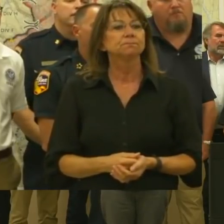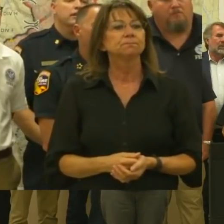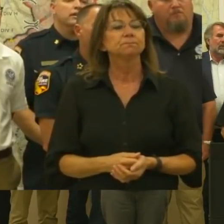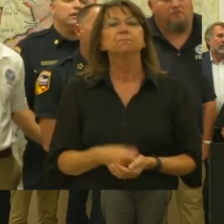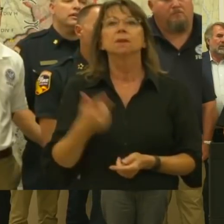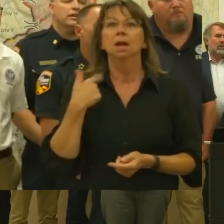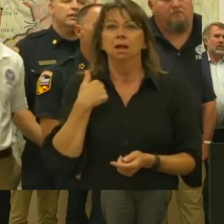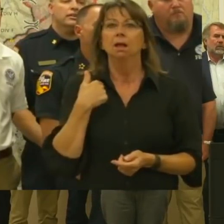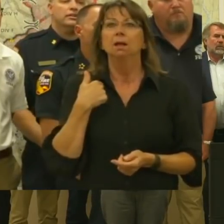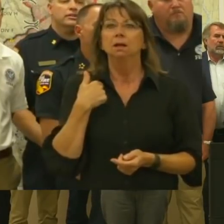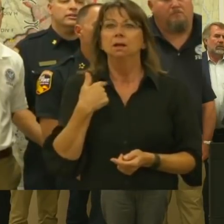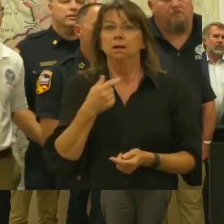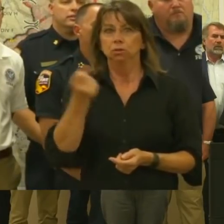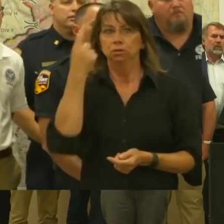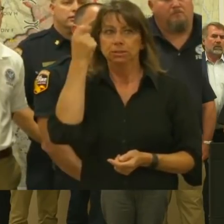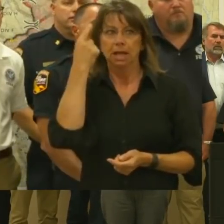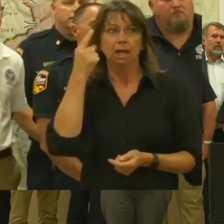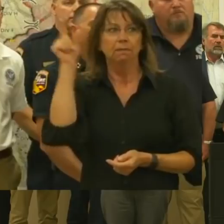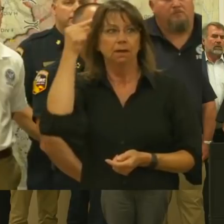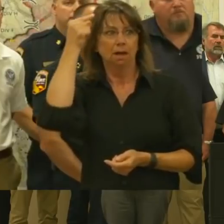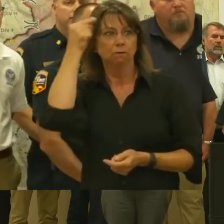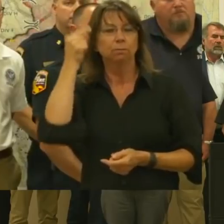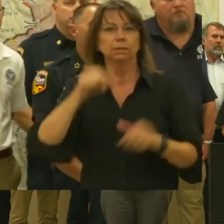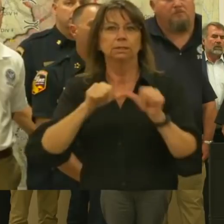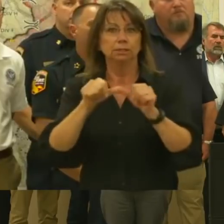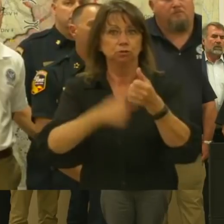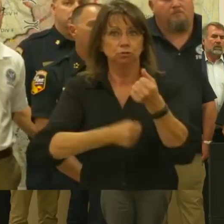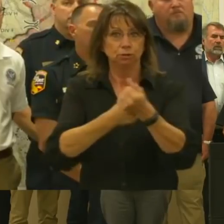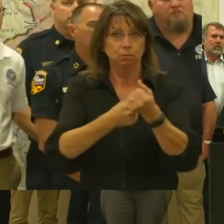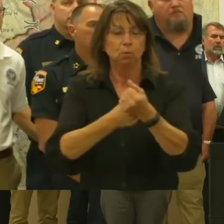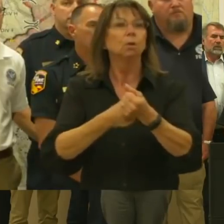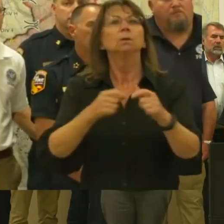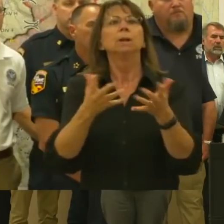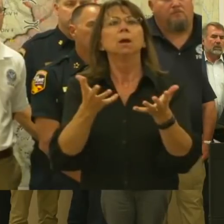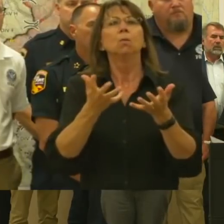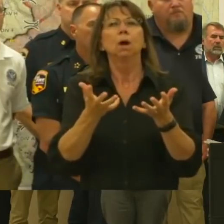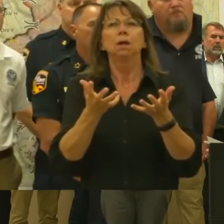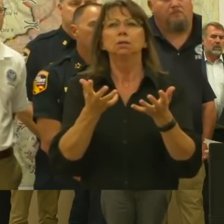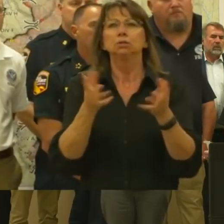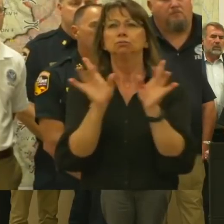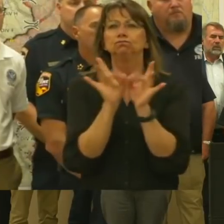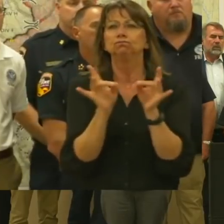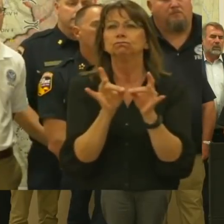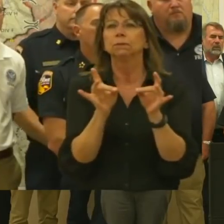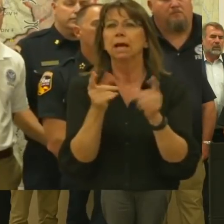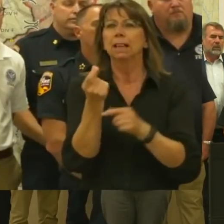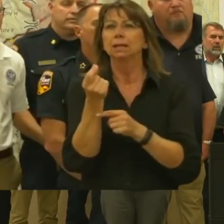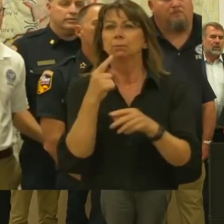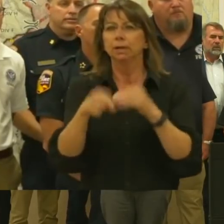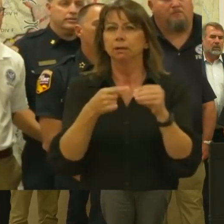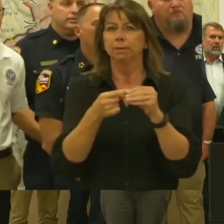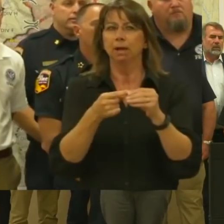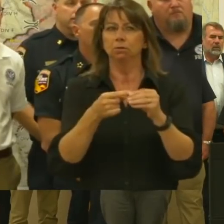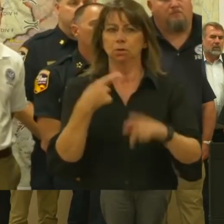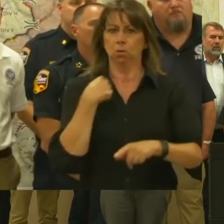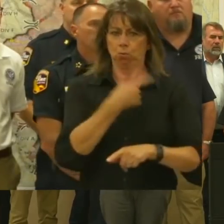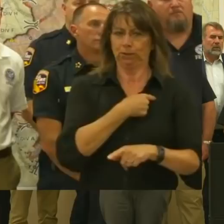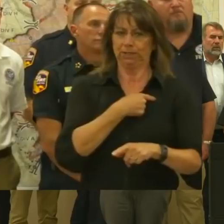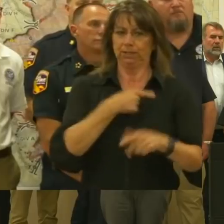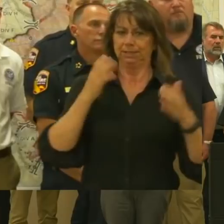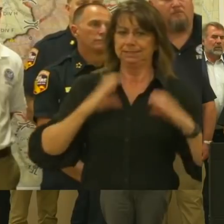support, I do want to spend just a few minutes talking about what we can do as citizens to prepare.